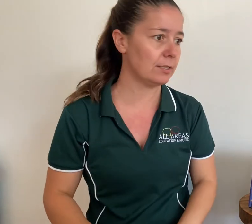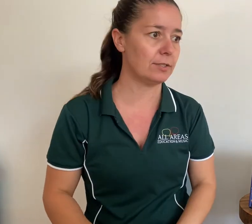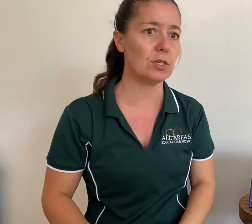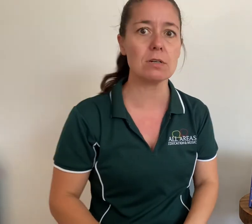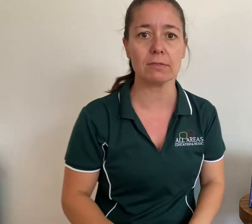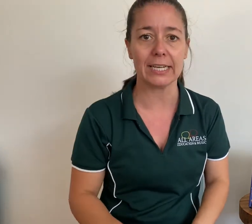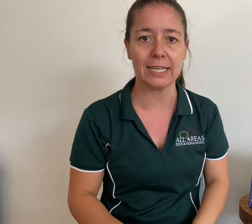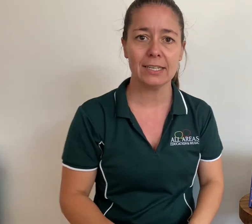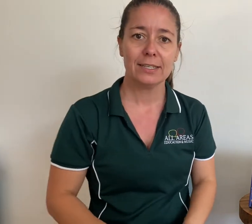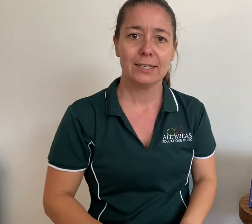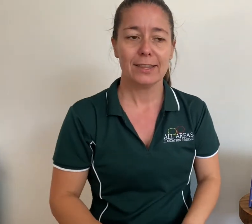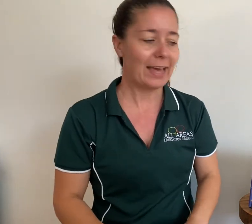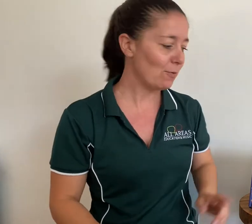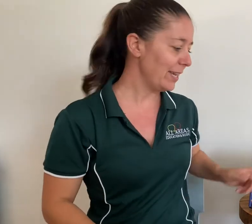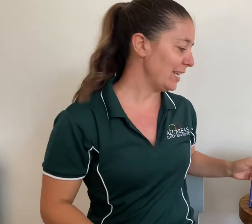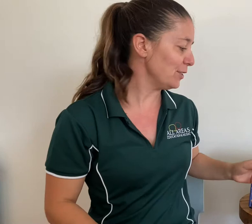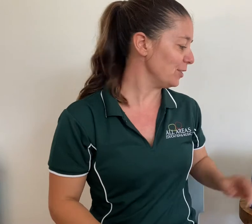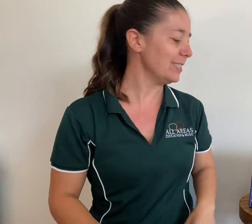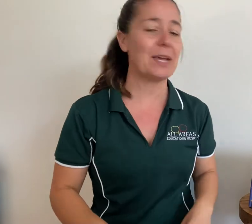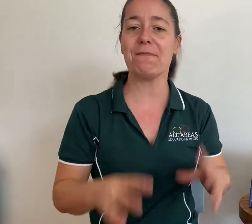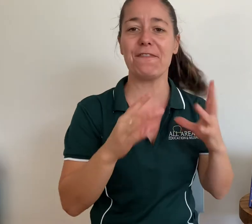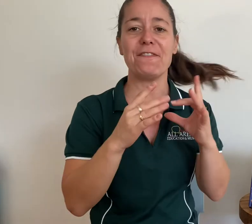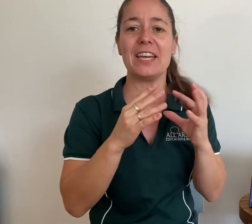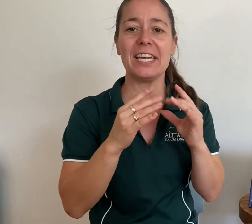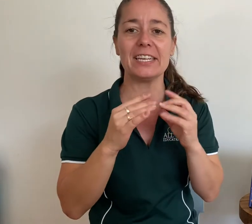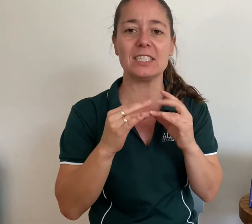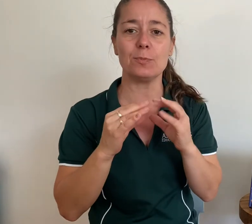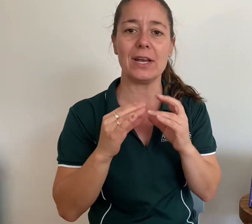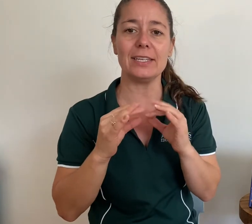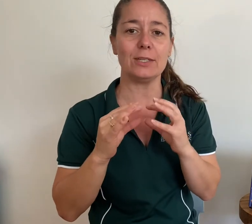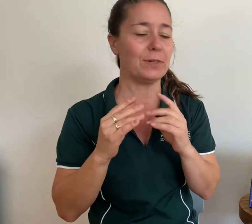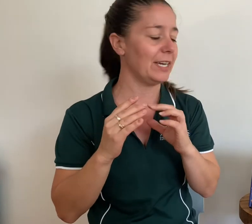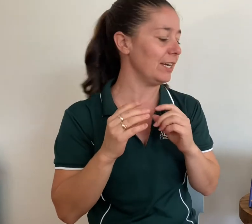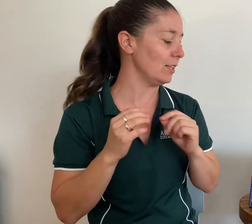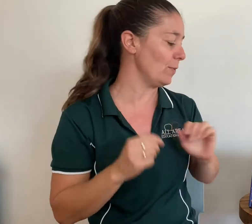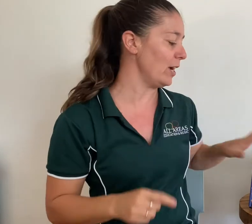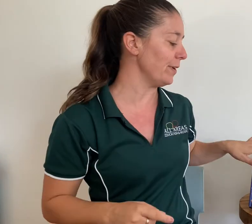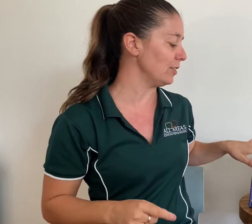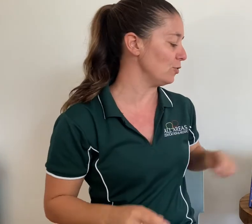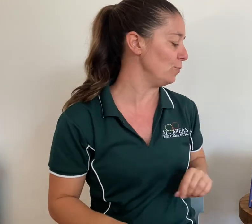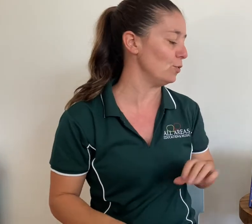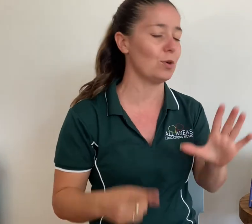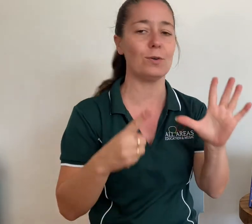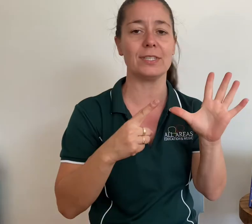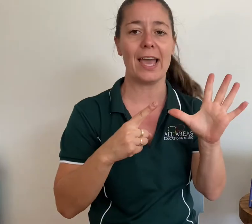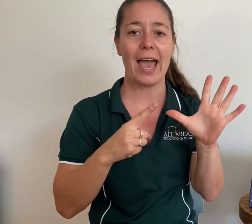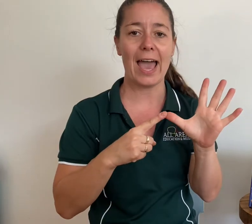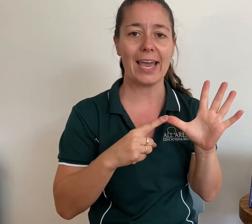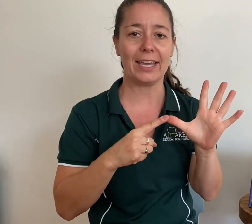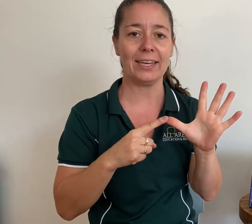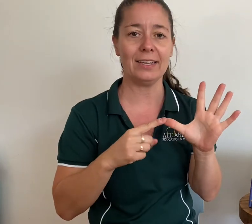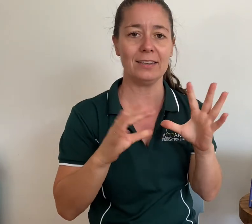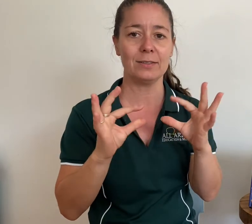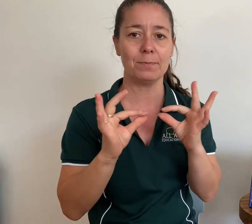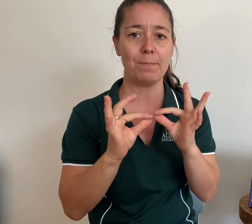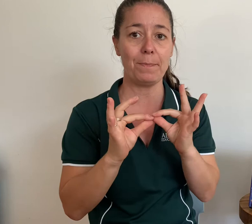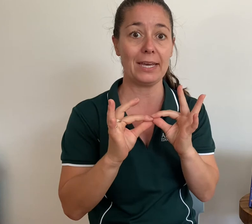story that we can do some finger spelling with. We're going to do a book called A, B,